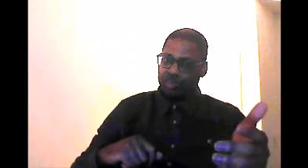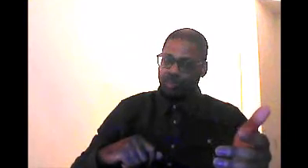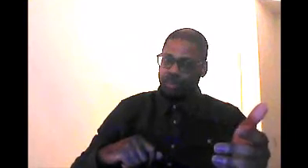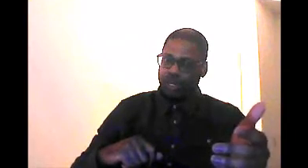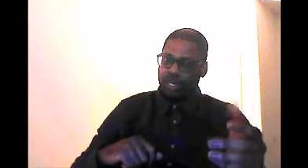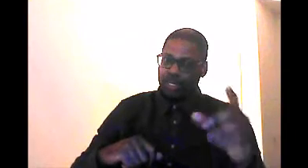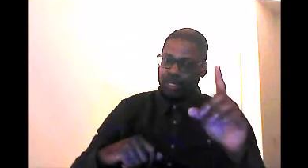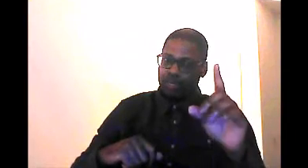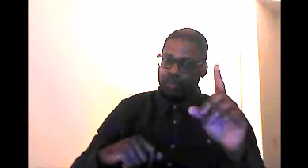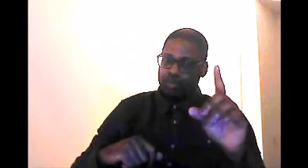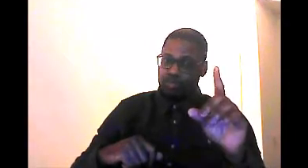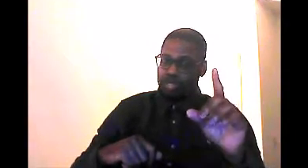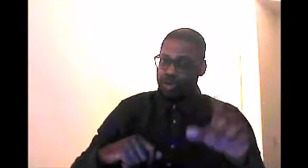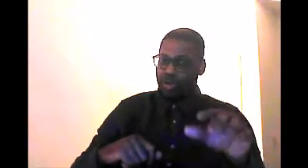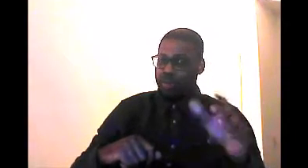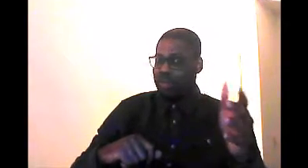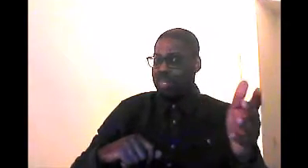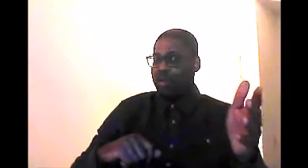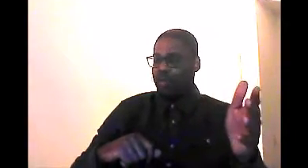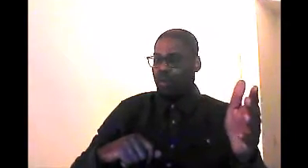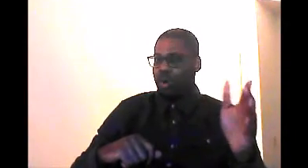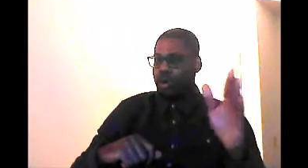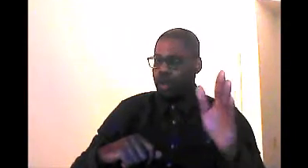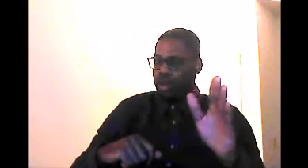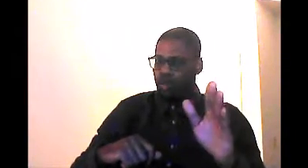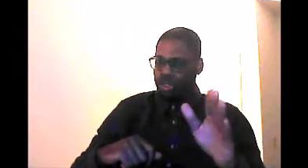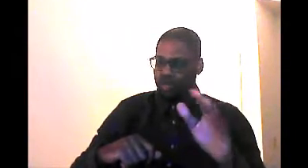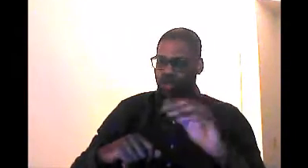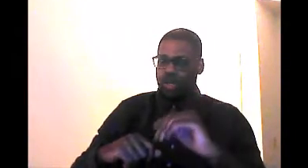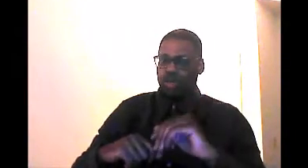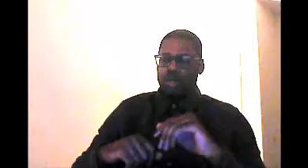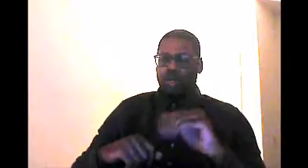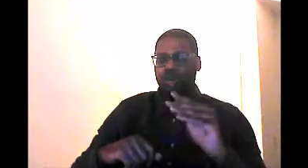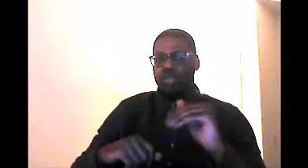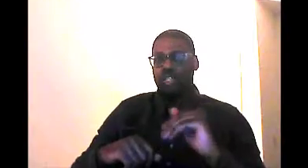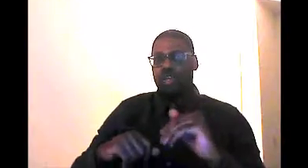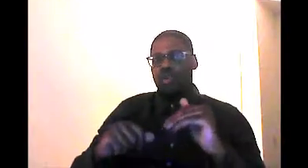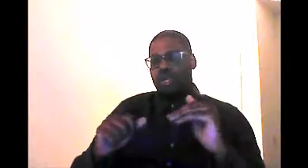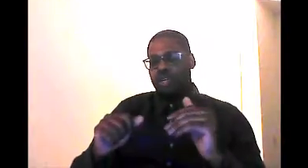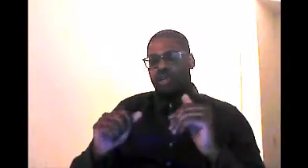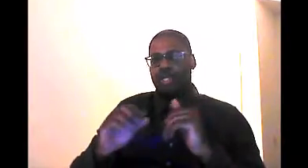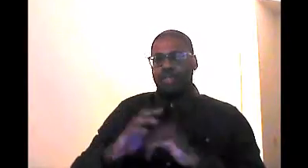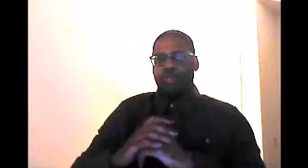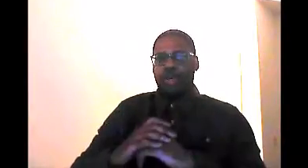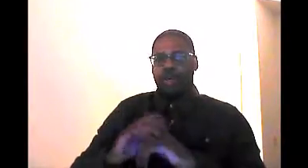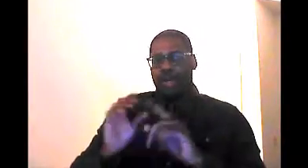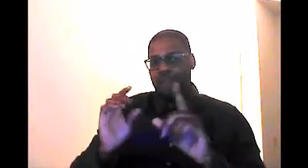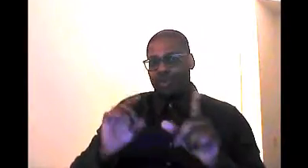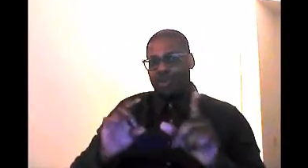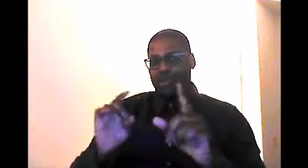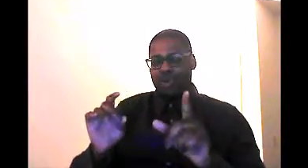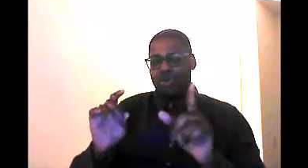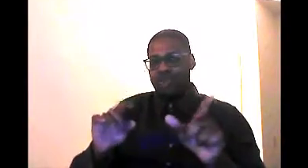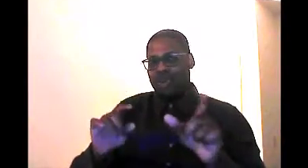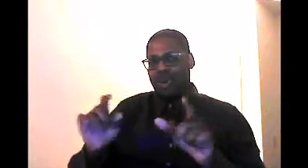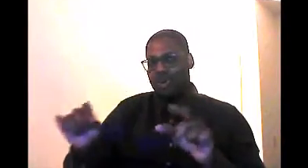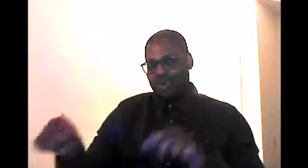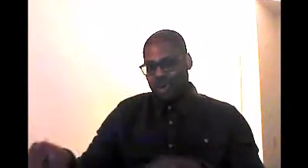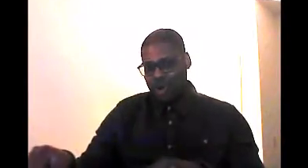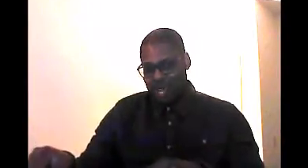as important, some would argue maybe even more, what you don't know. Know what you know, know what you don't know, and if you don't know what you know or don't know,